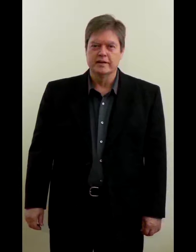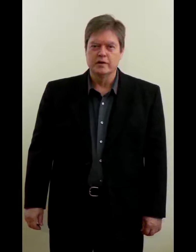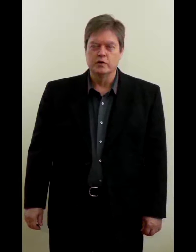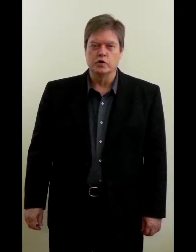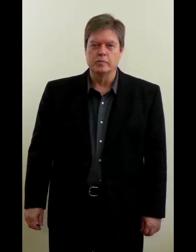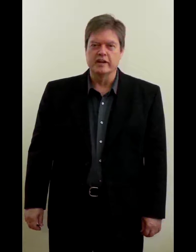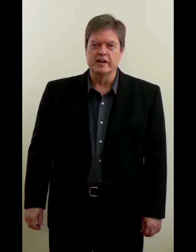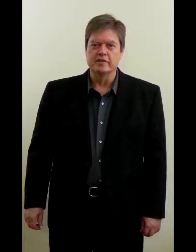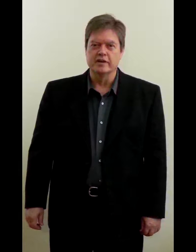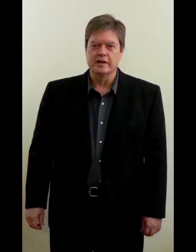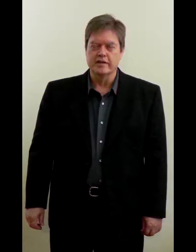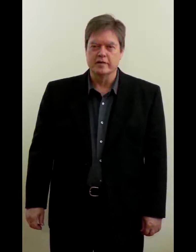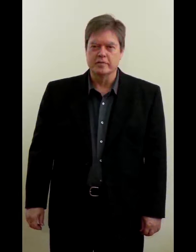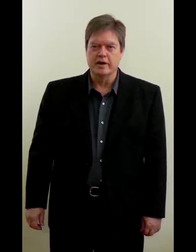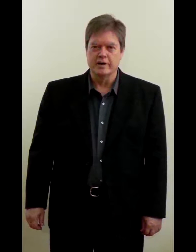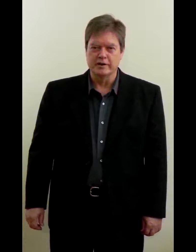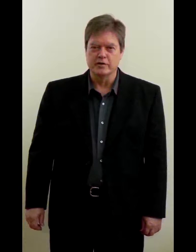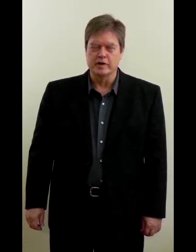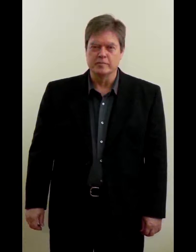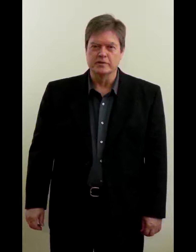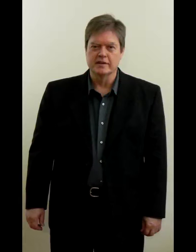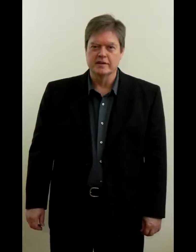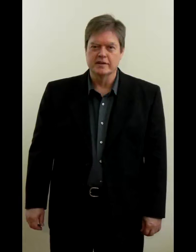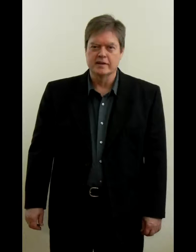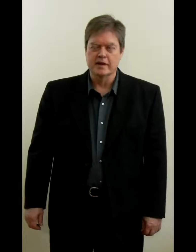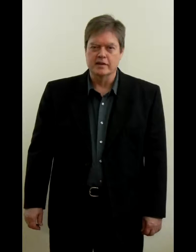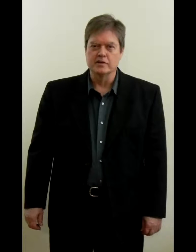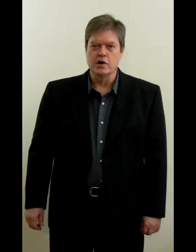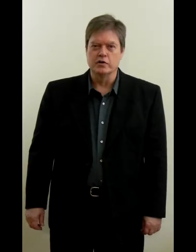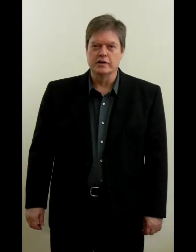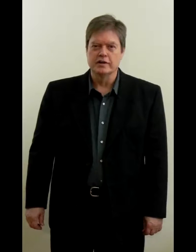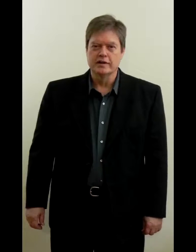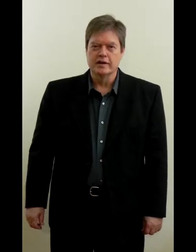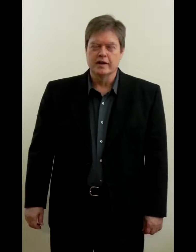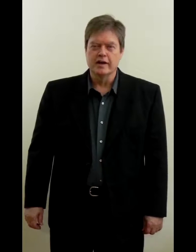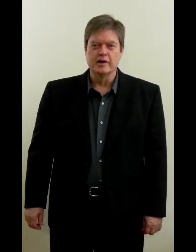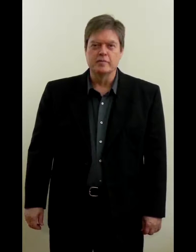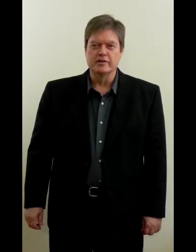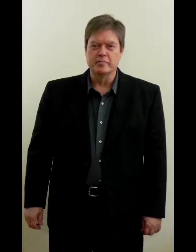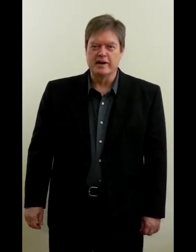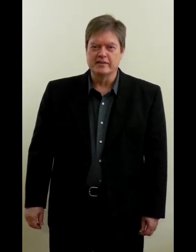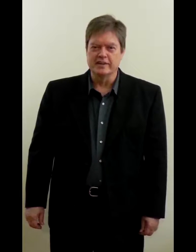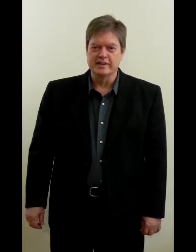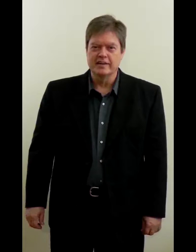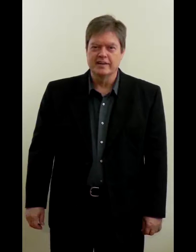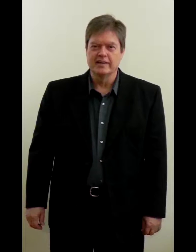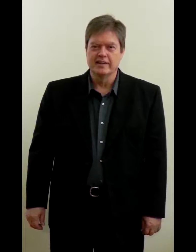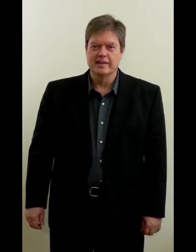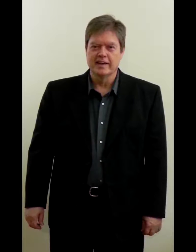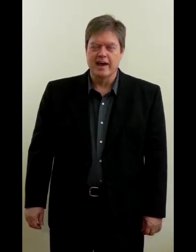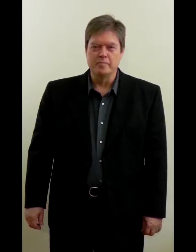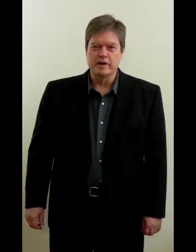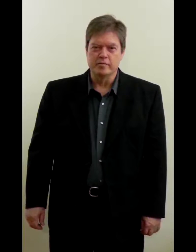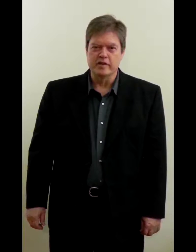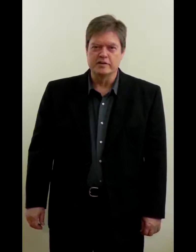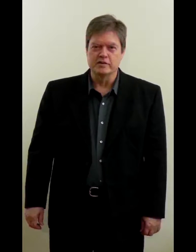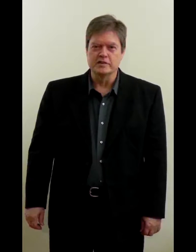who told me to never give up on your dreams. It's called, Gonna Build a Mountain. I'm not a professional